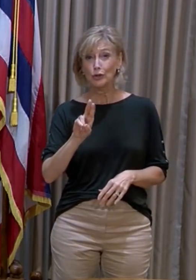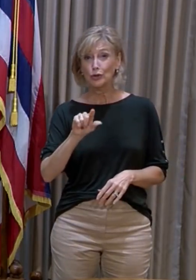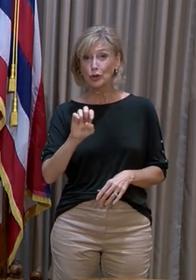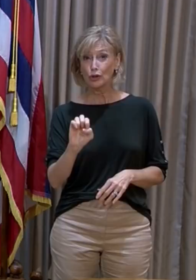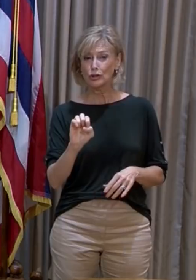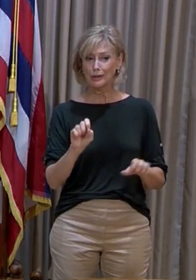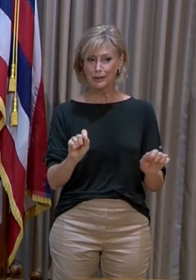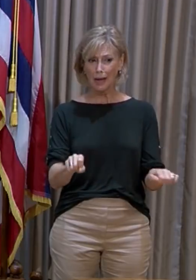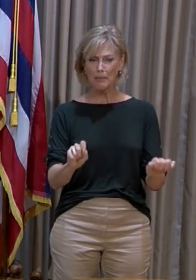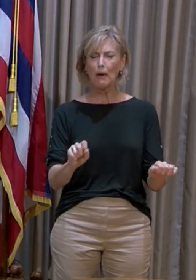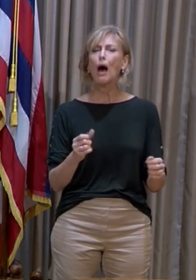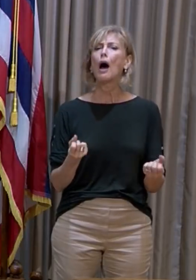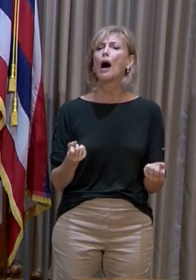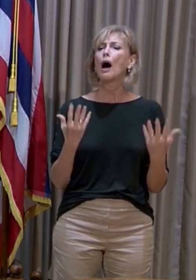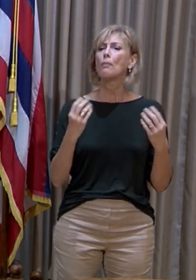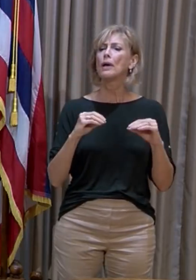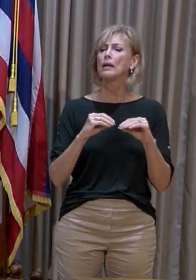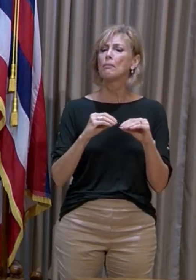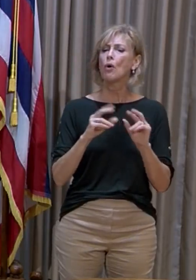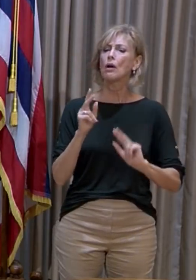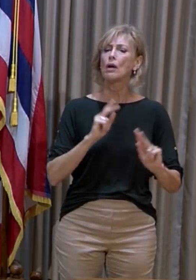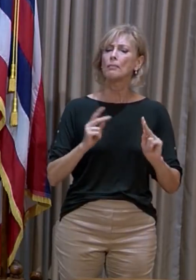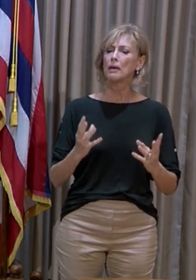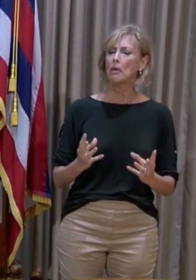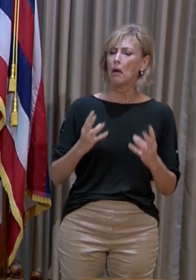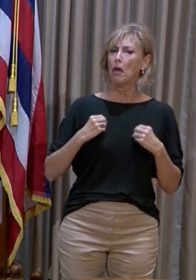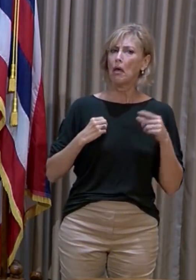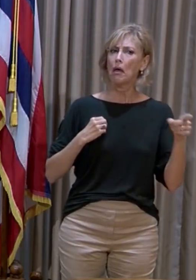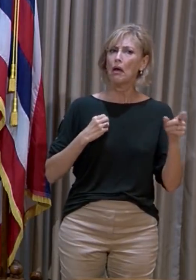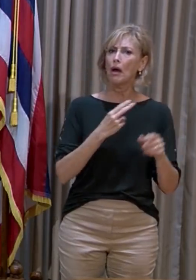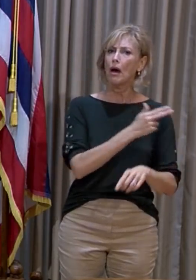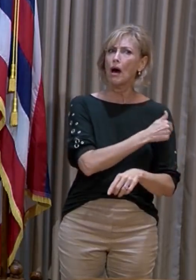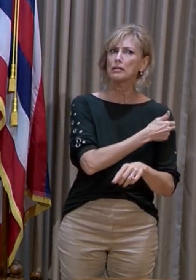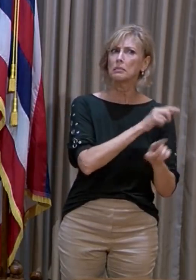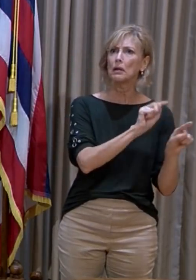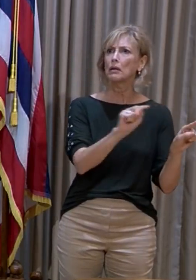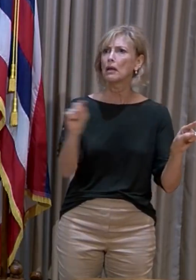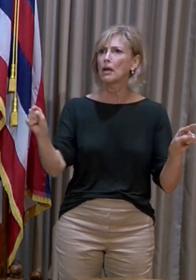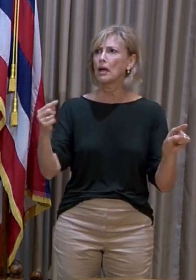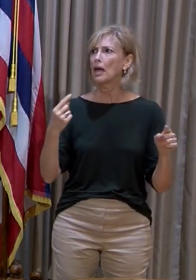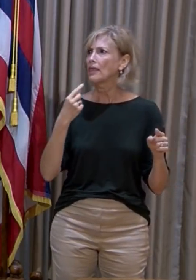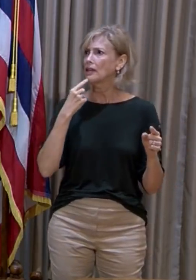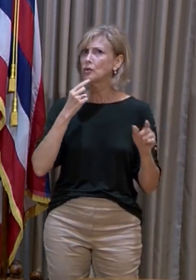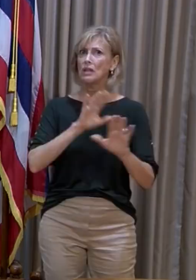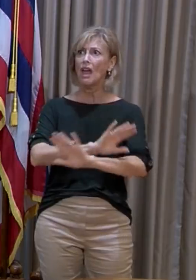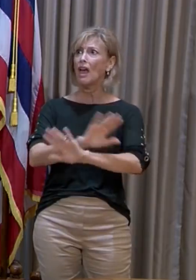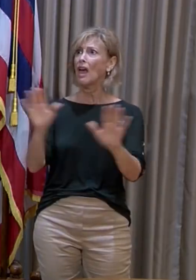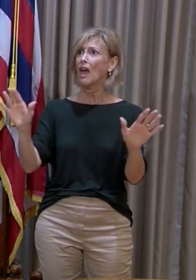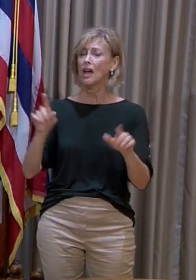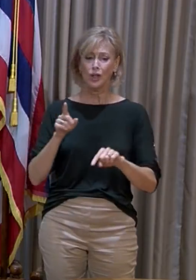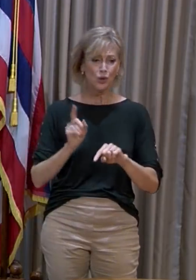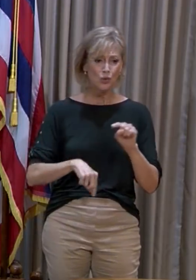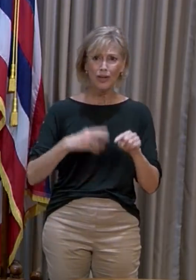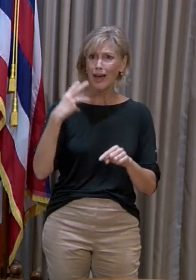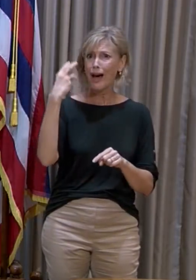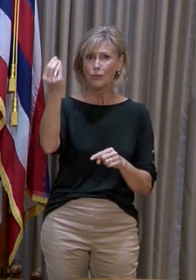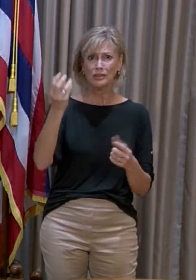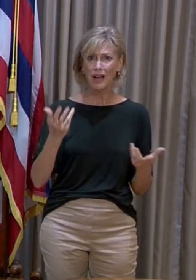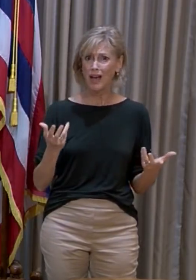how many more people can you take into the hospitals before you have to say nobody can go outside anymore?